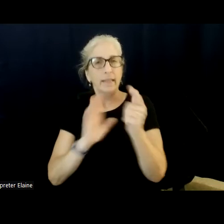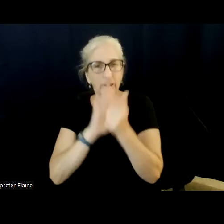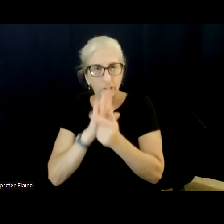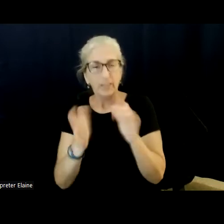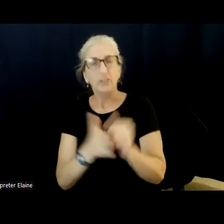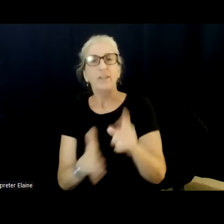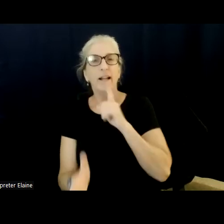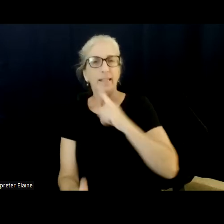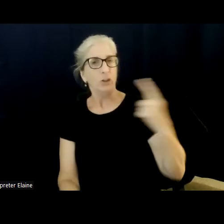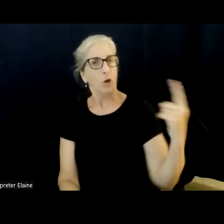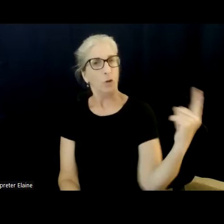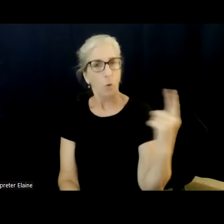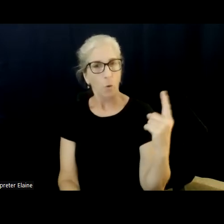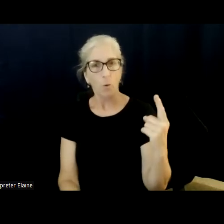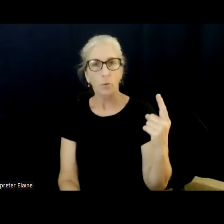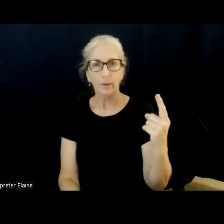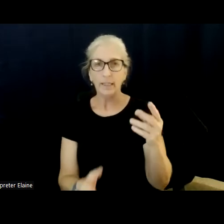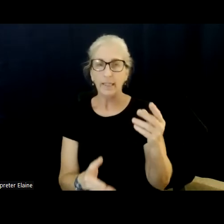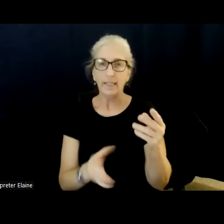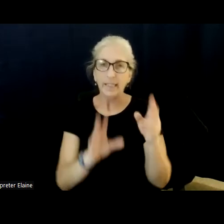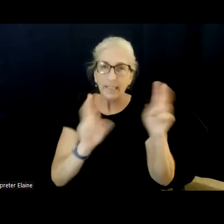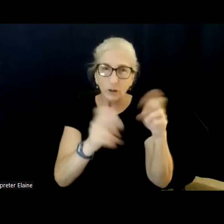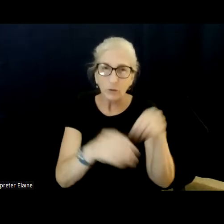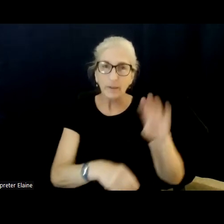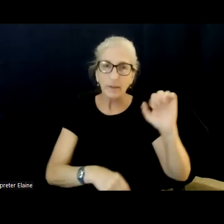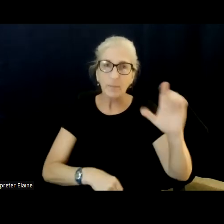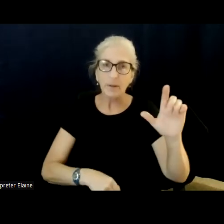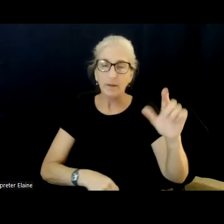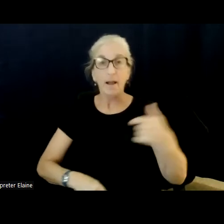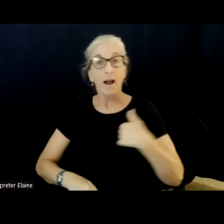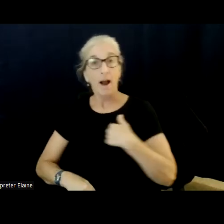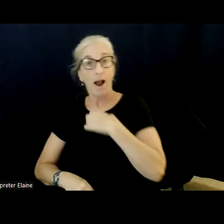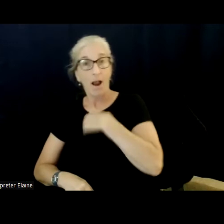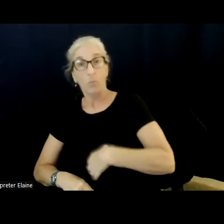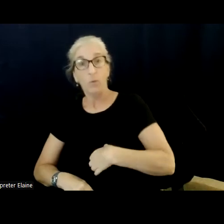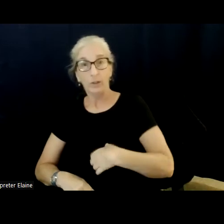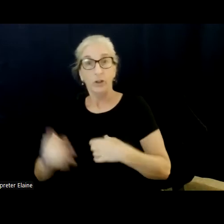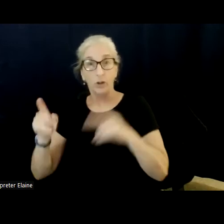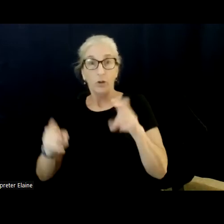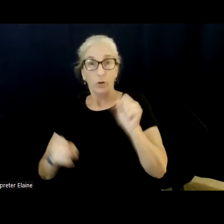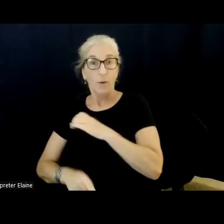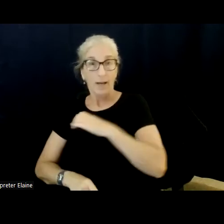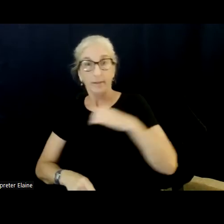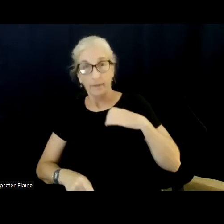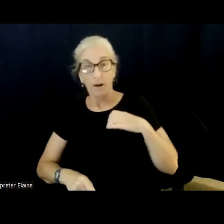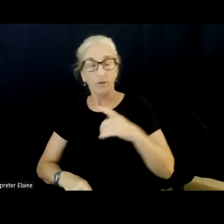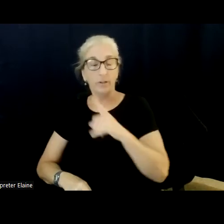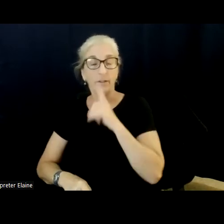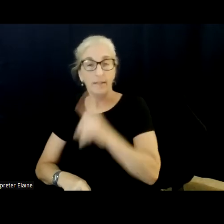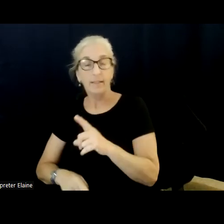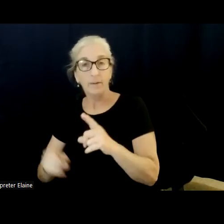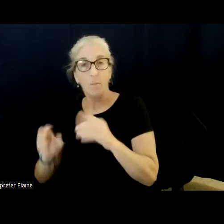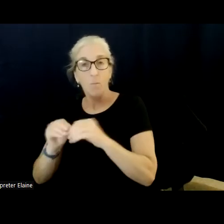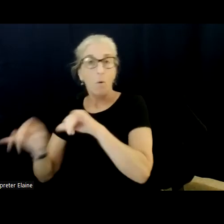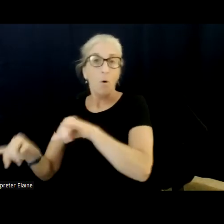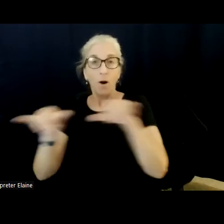Virginia General Assembly does, where we take up lots of pieces one thing at a time. Unfortunately, even naming a post office right now takes about half an hour